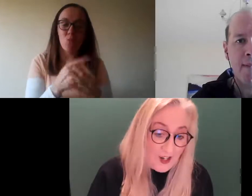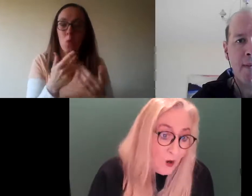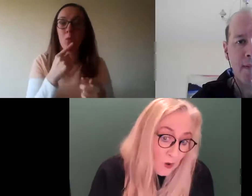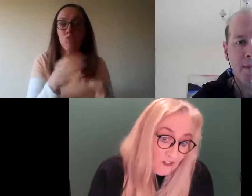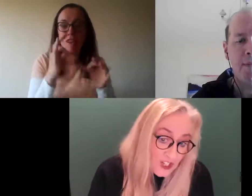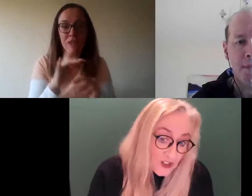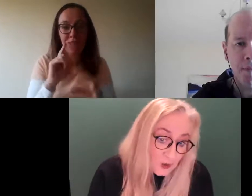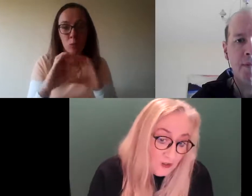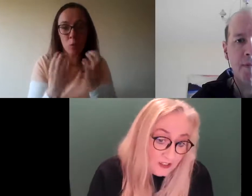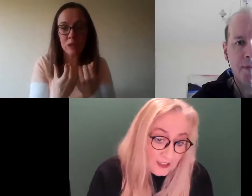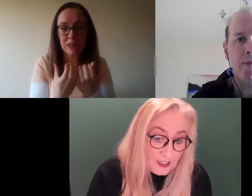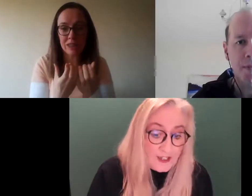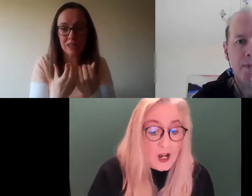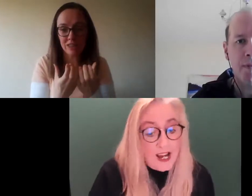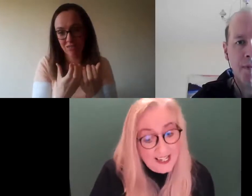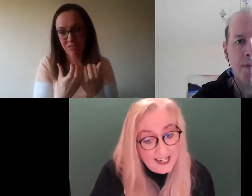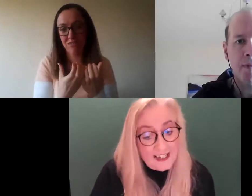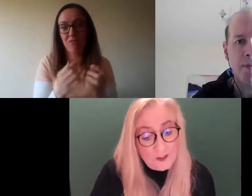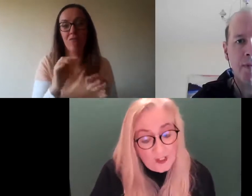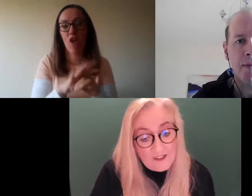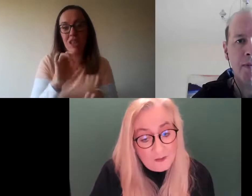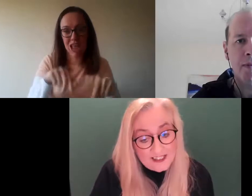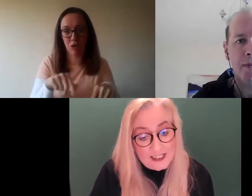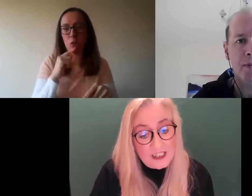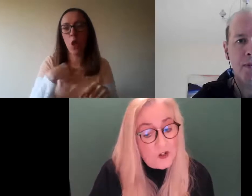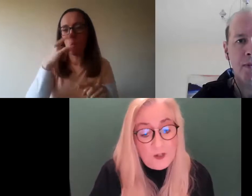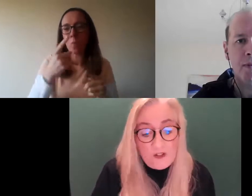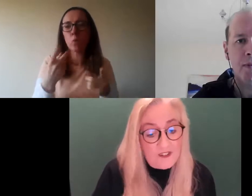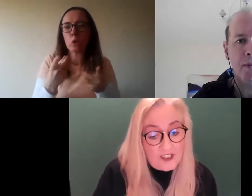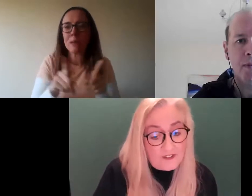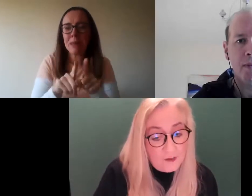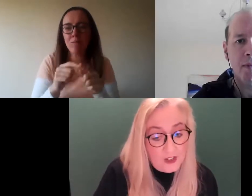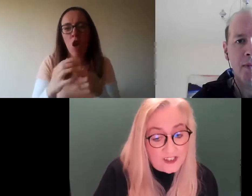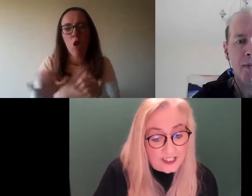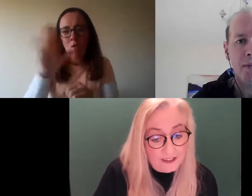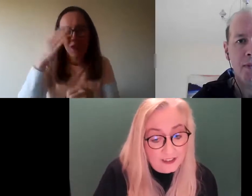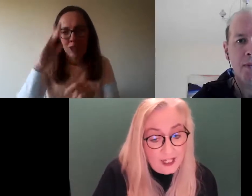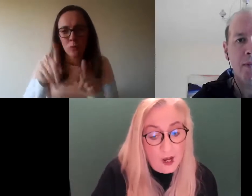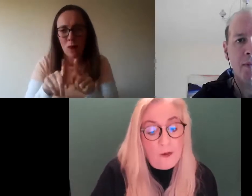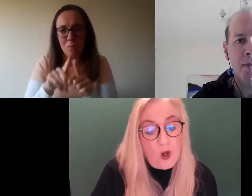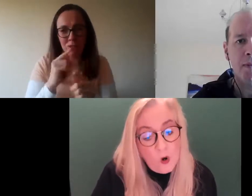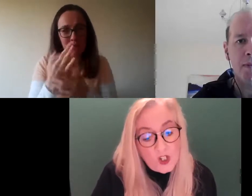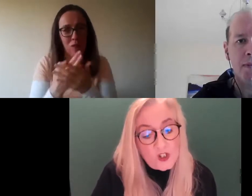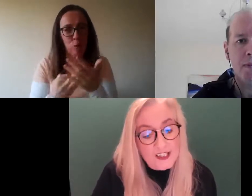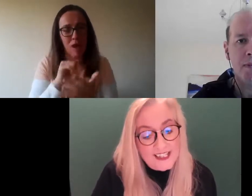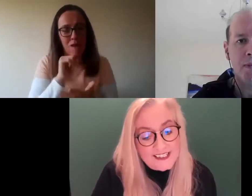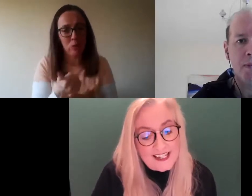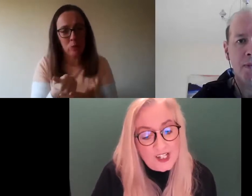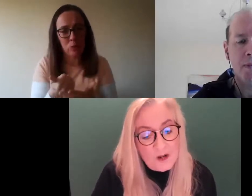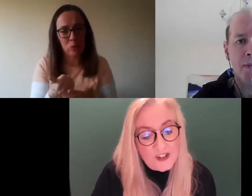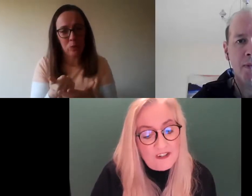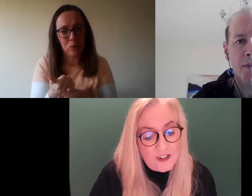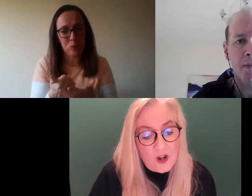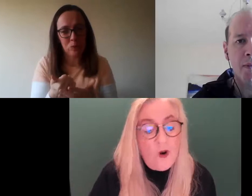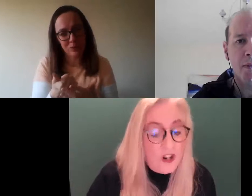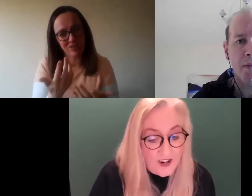is when? Hopefully soon. Now, again, it will have to be said, it's going to be great for the deaf community. But also, it's that